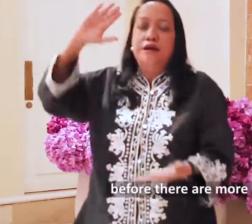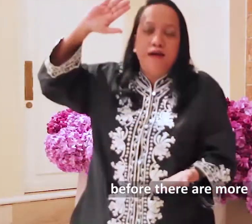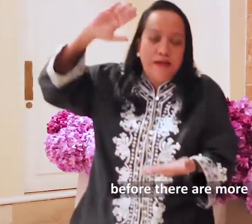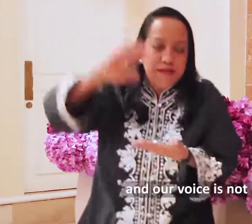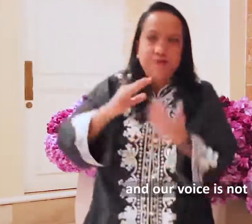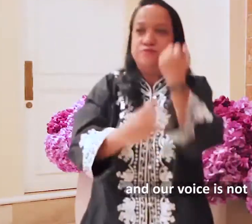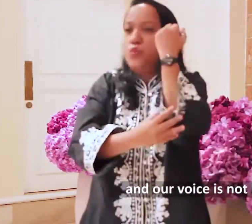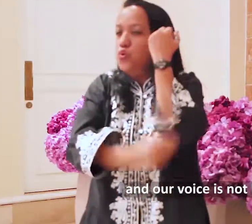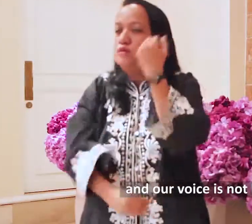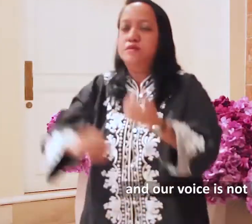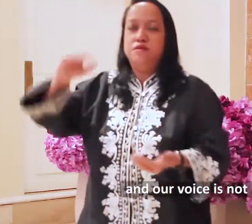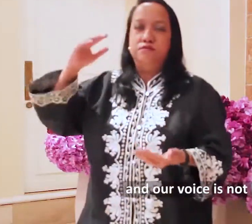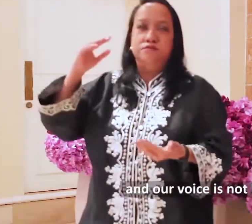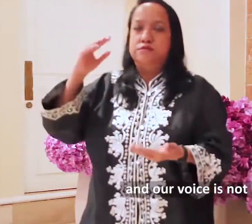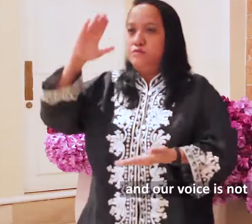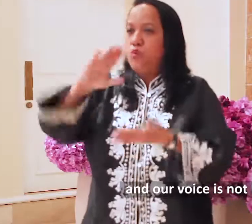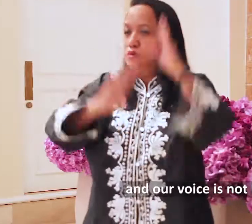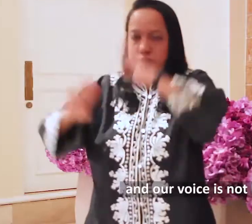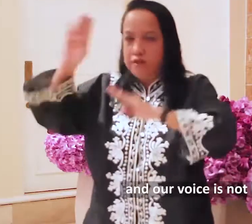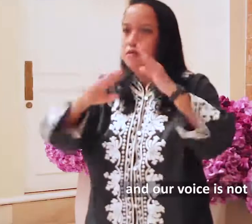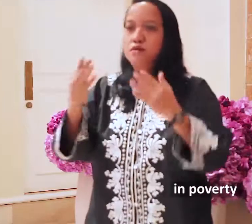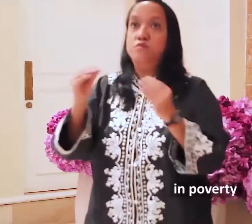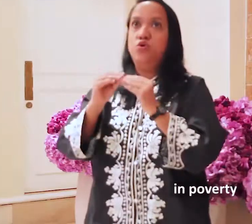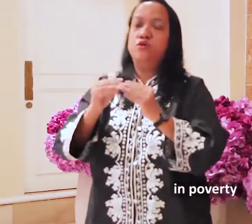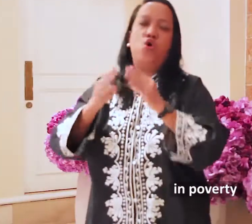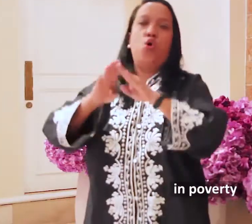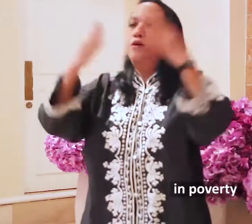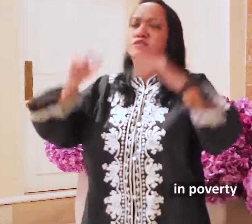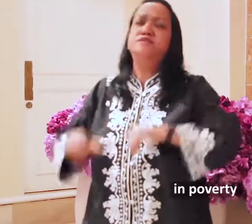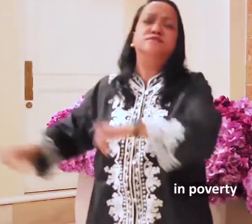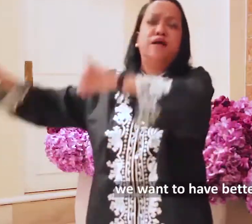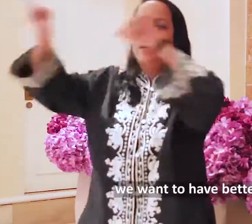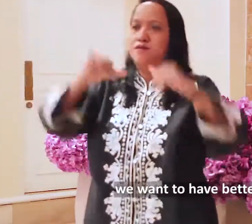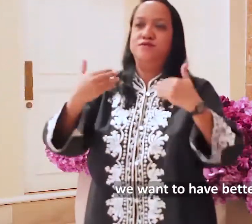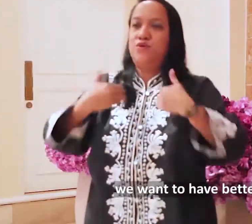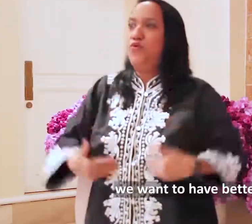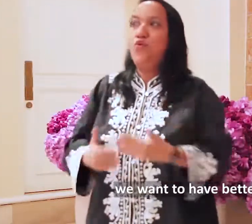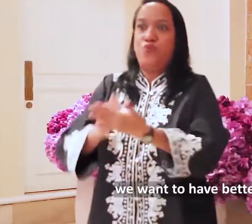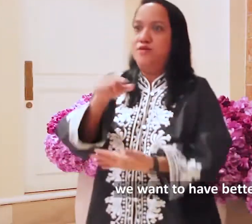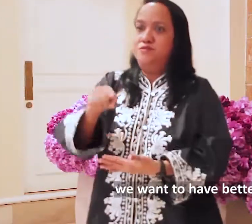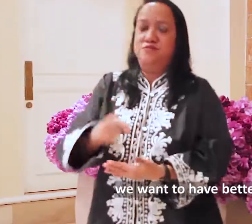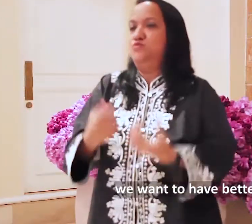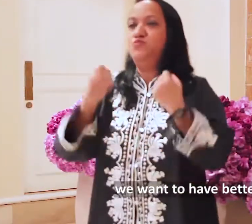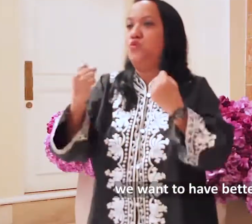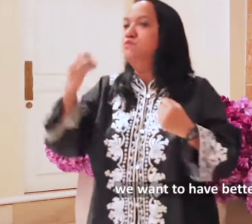barriers, and our goal is to listen, take out these barriers. That's in poverty, everyone to have little minds,